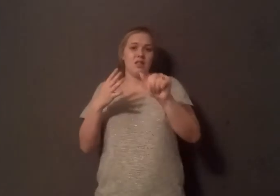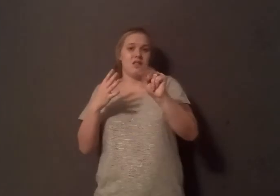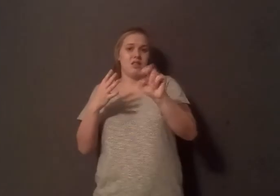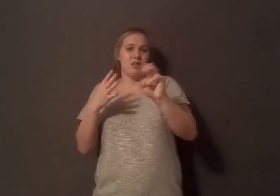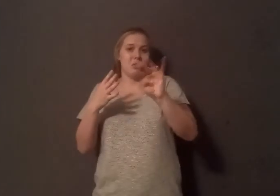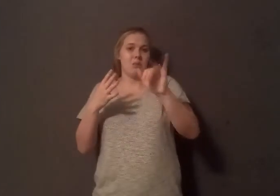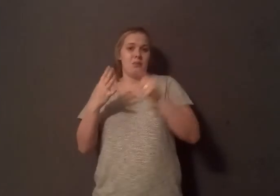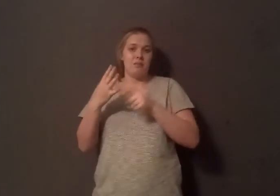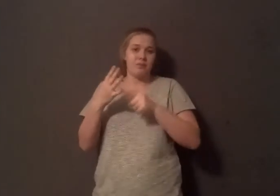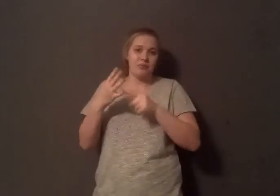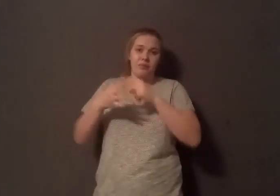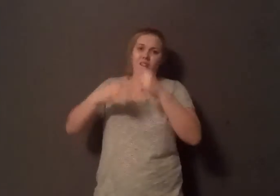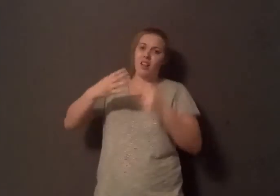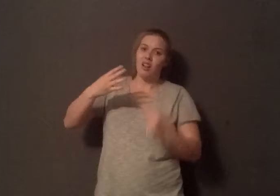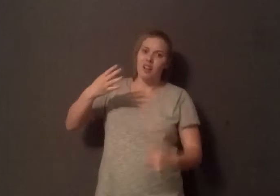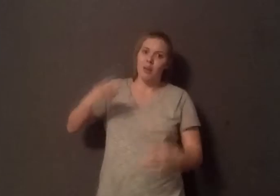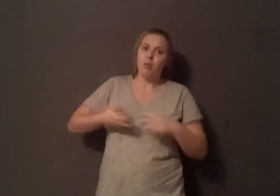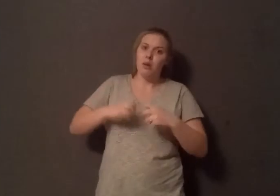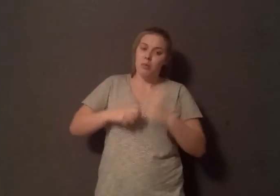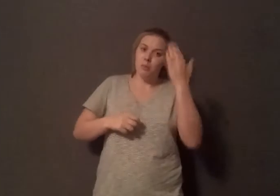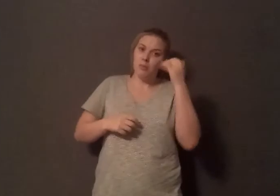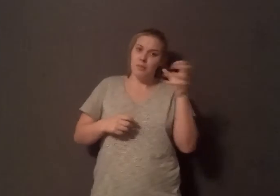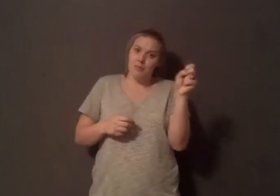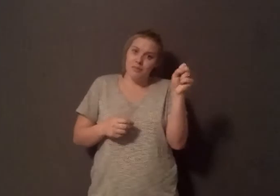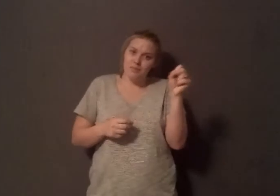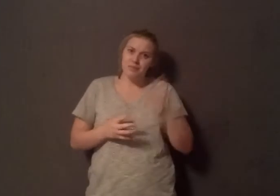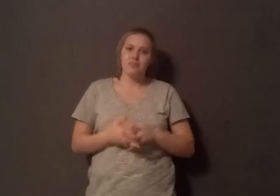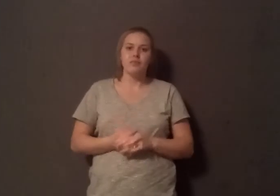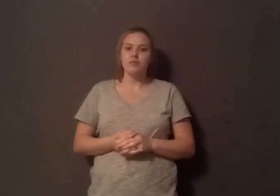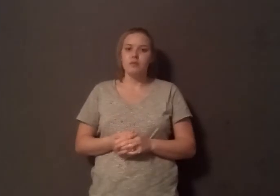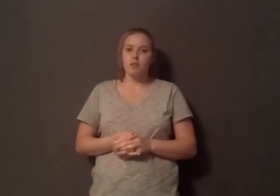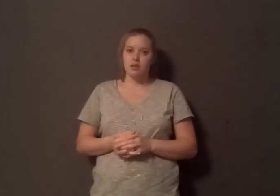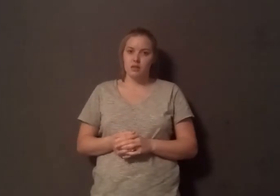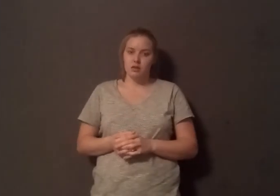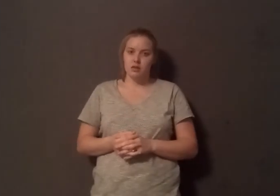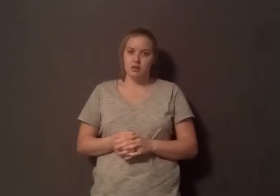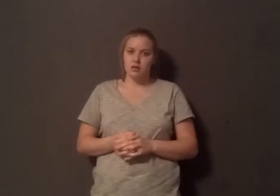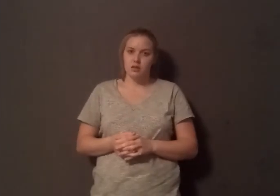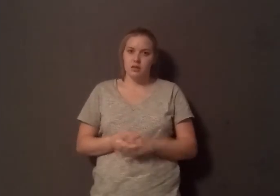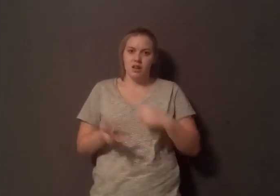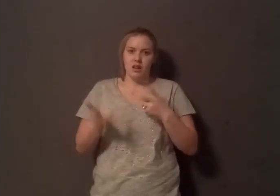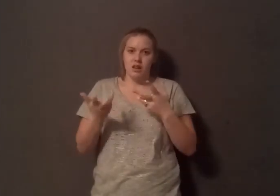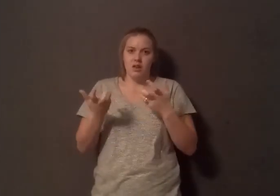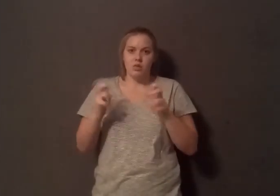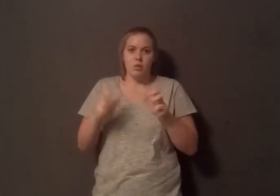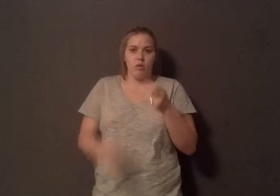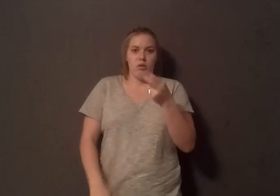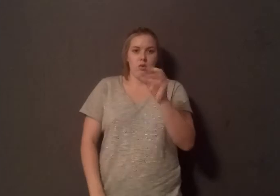Cow's milk protein is the most allergenic food. People say, well, no, I want hormone-free, not injected with bovine growth hormone. But milk is